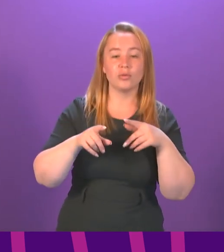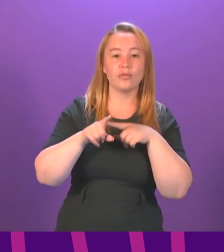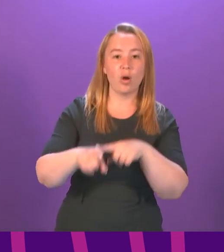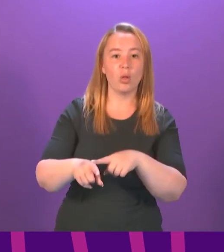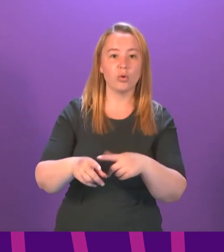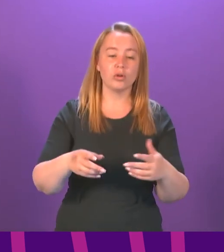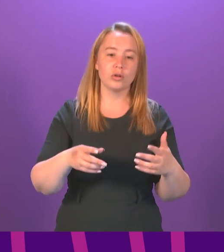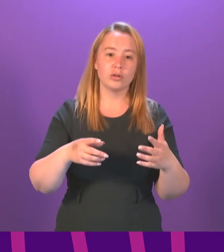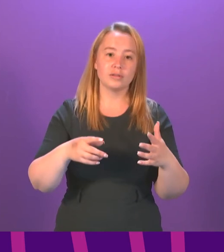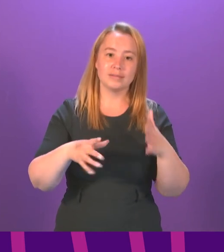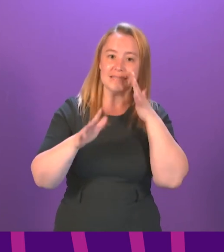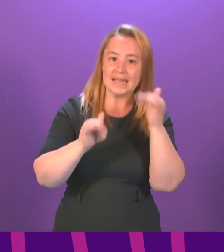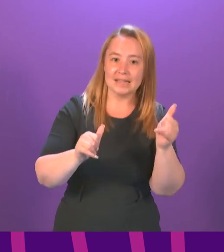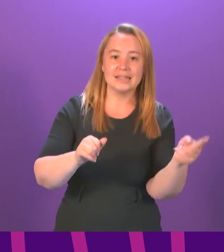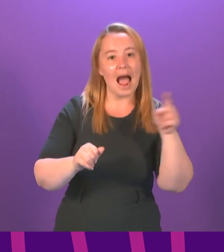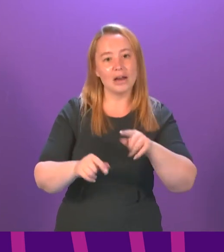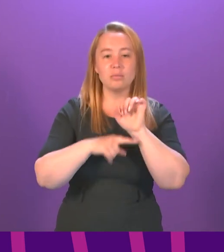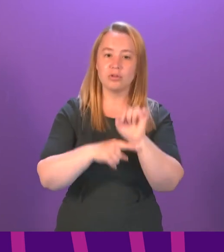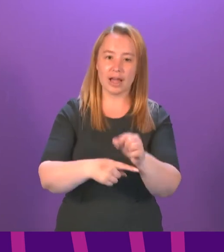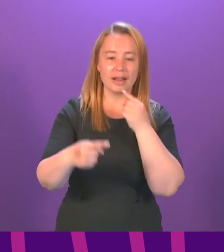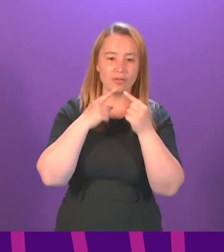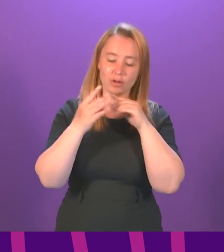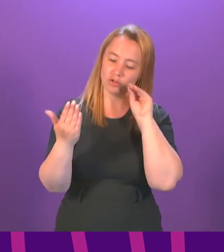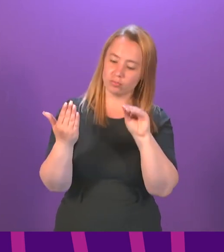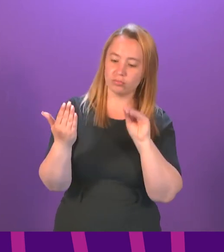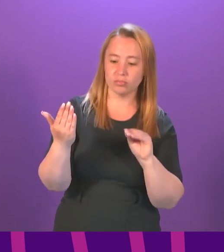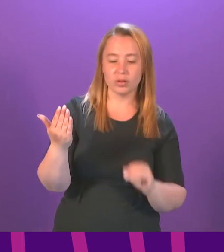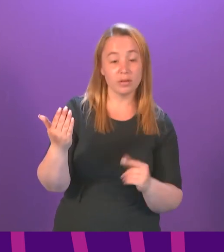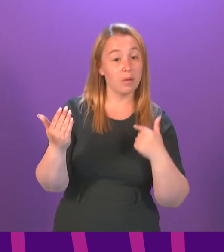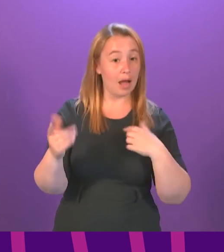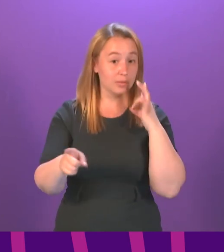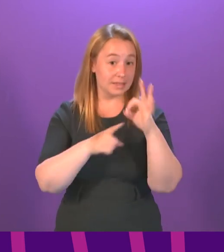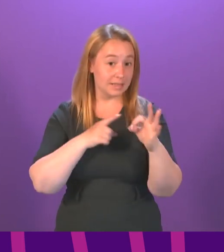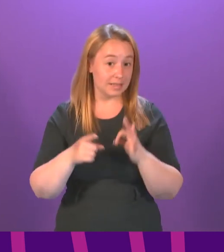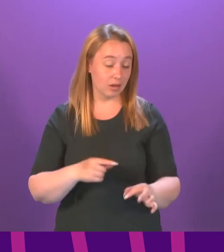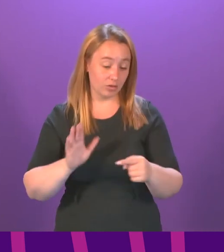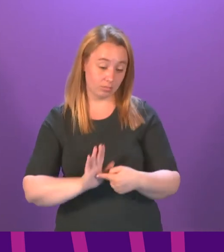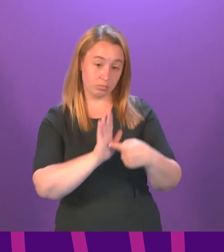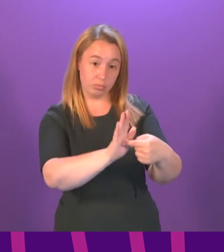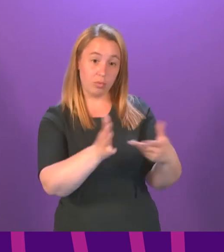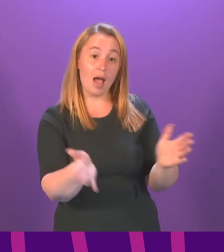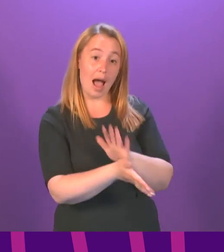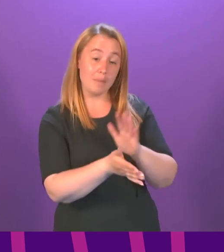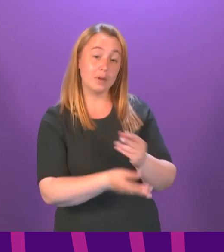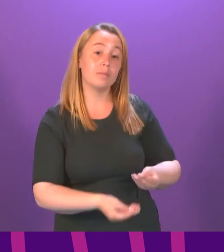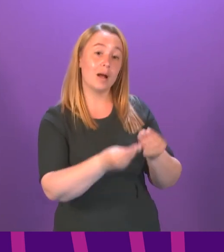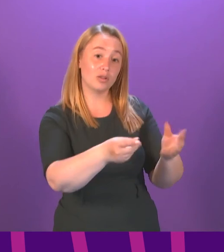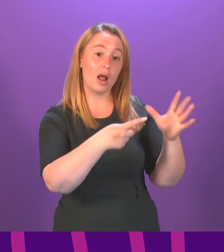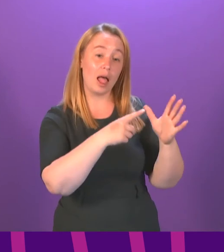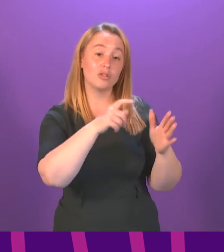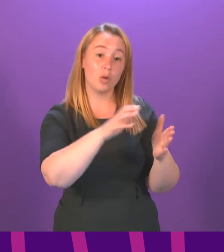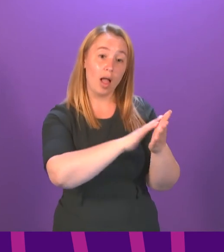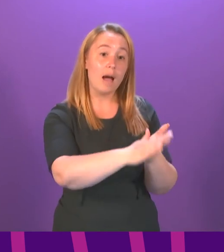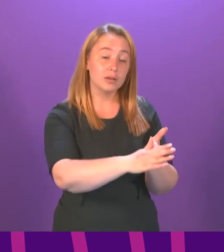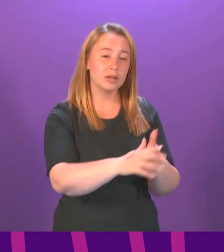advice I've received with all these mitigations in place, and I'm happy to write to Alex Coole-Hamilton with further details of all the mitigation that is in place, is that this event should